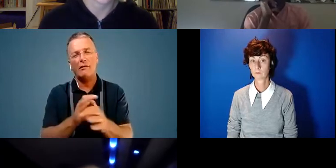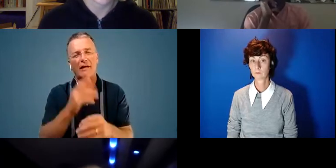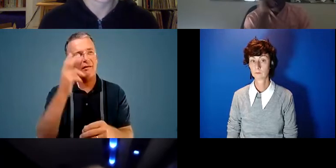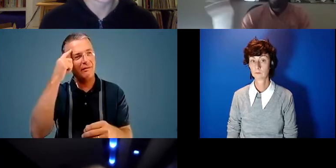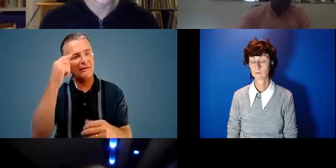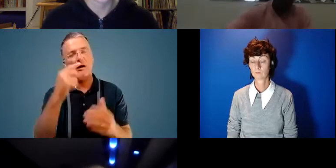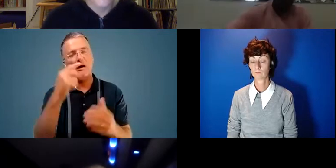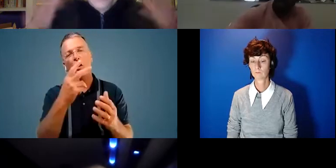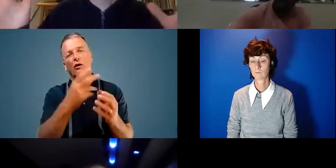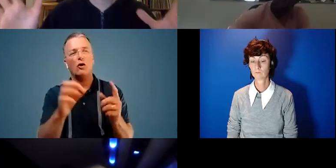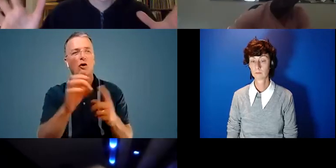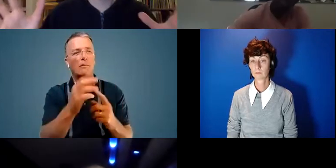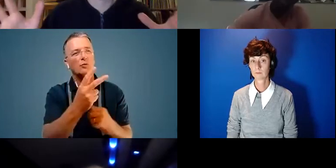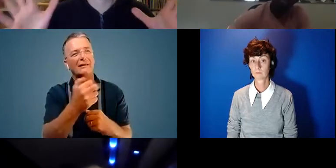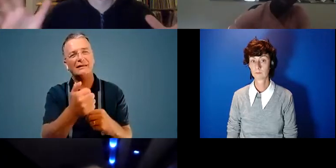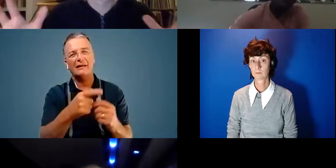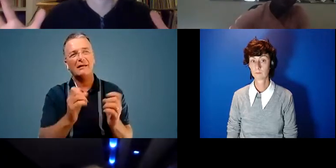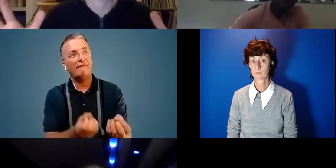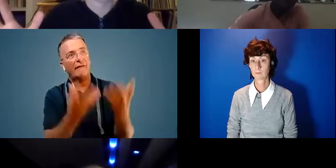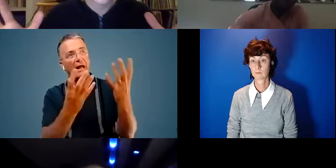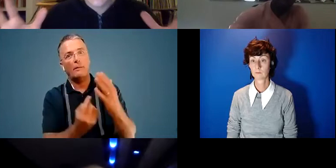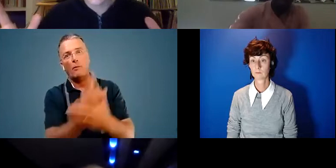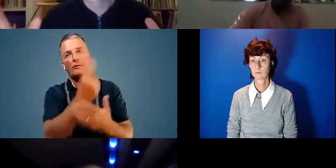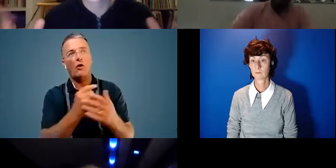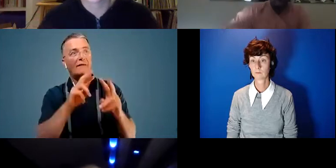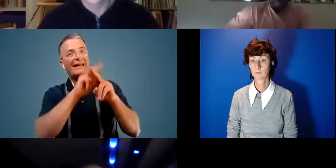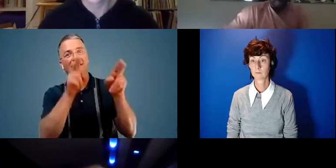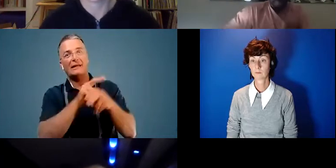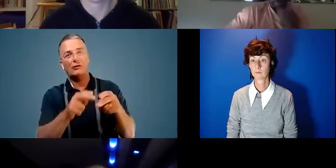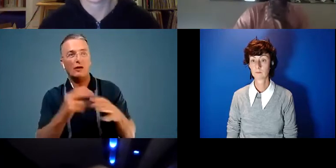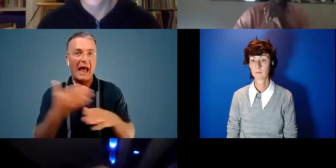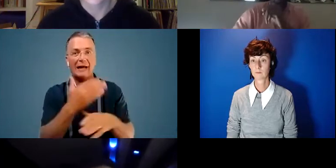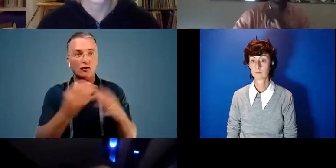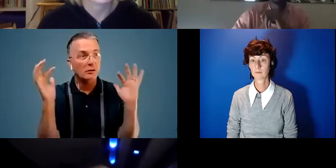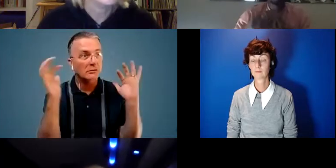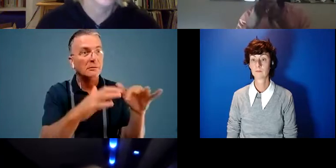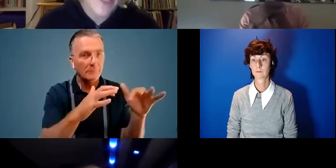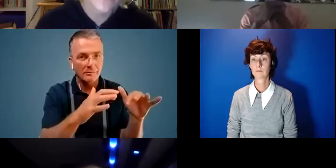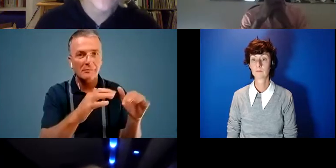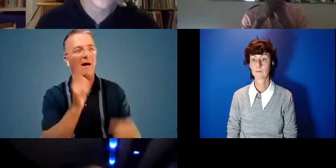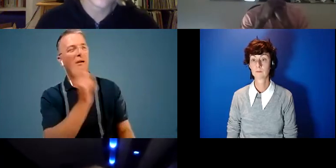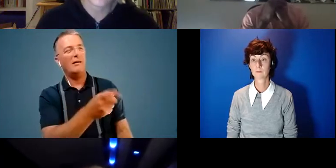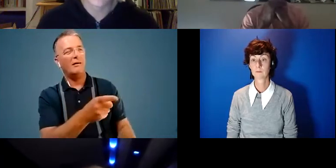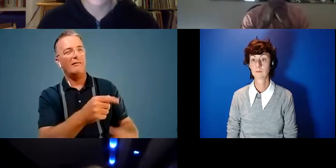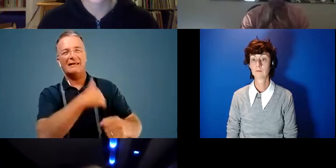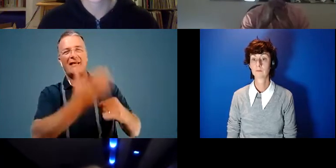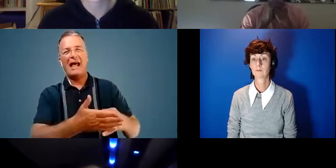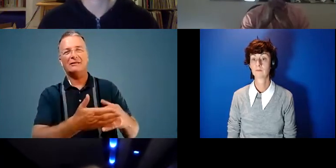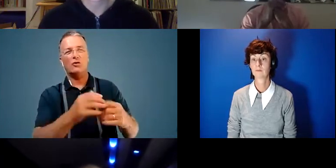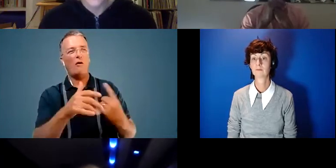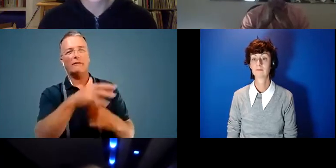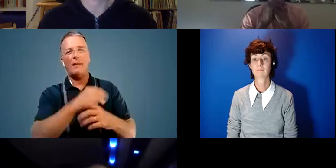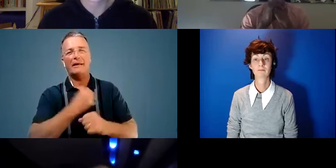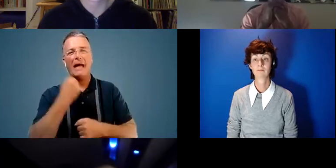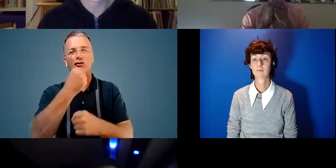and this kind of flash moment of international action as the be all and end all of climate action,